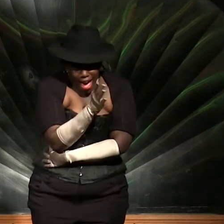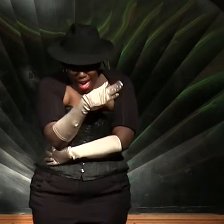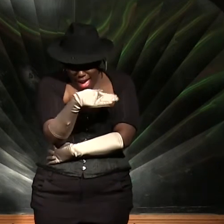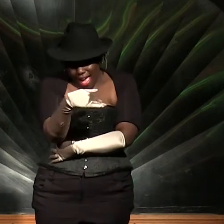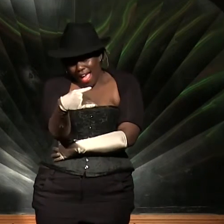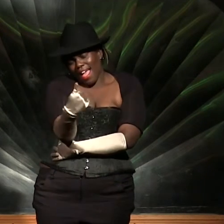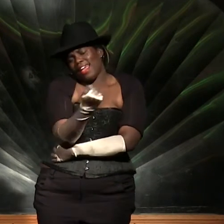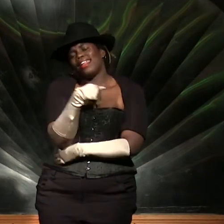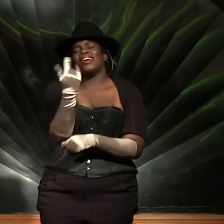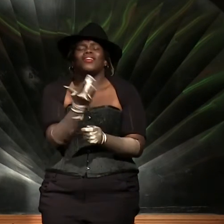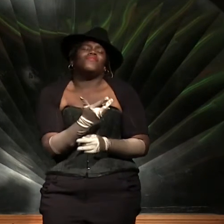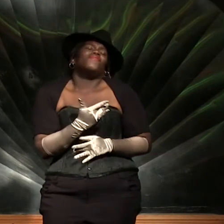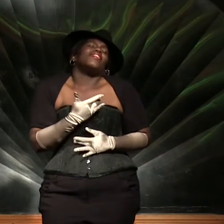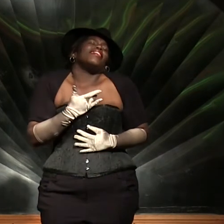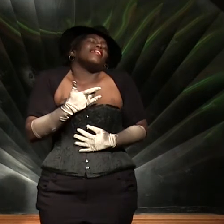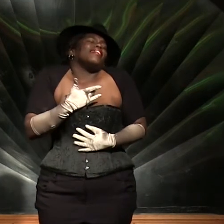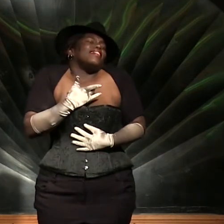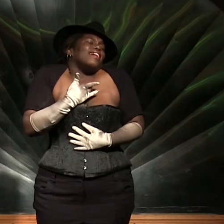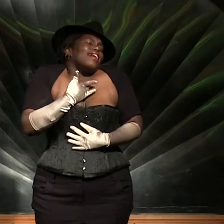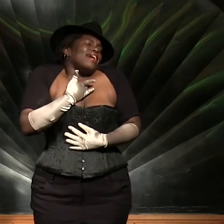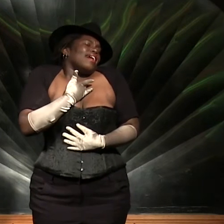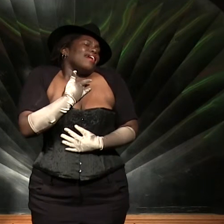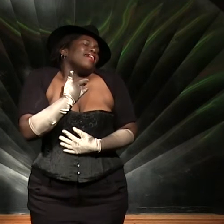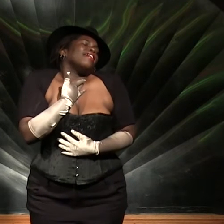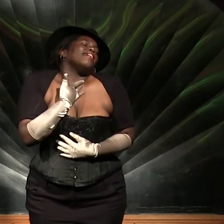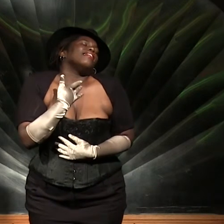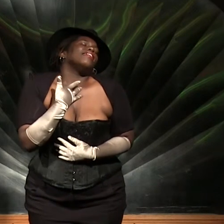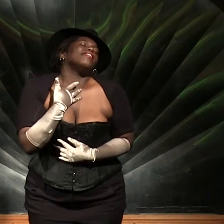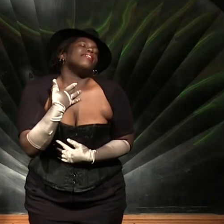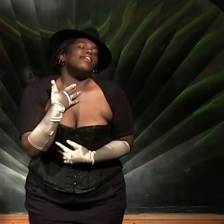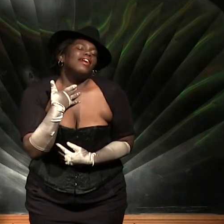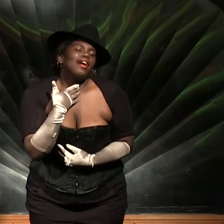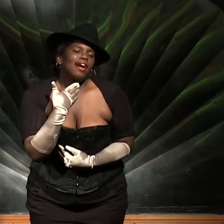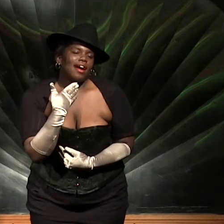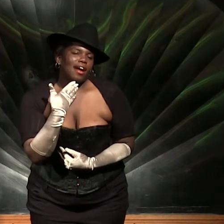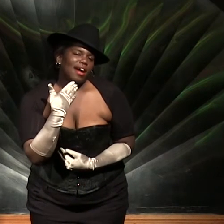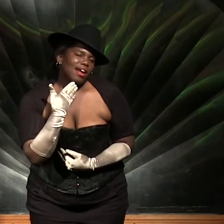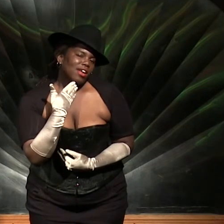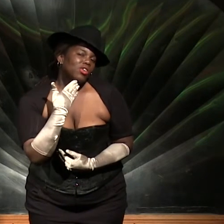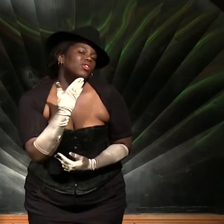And I'm feeling good